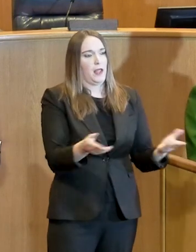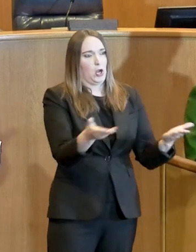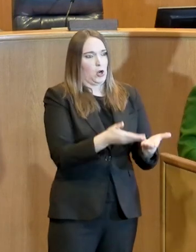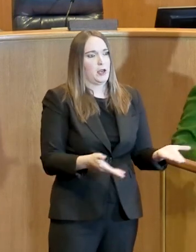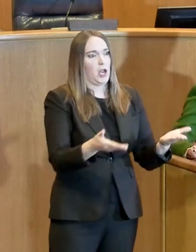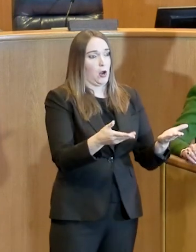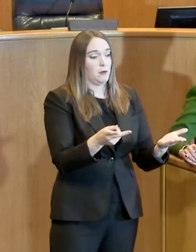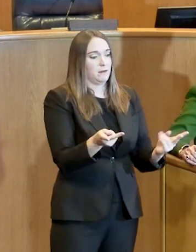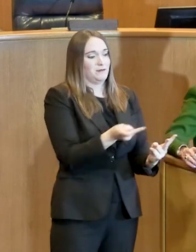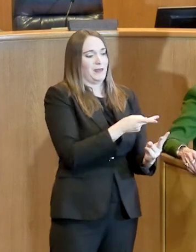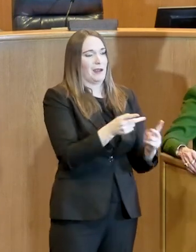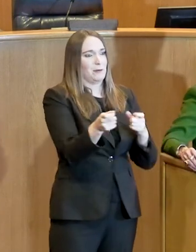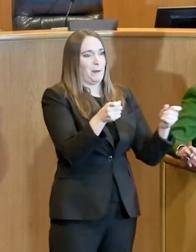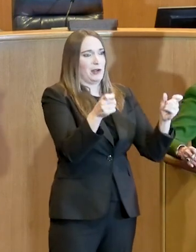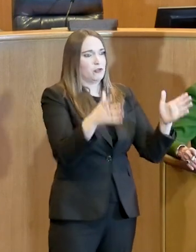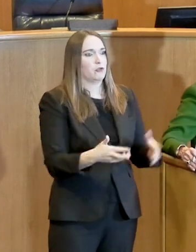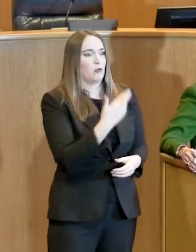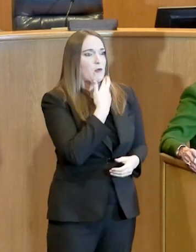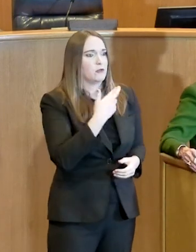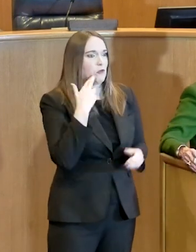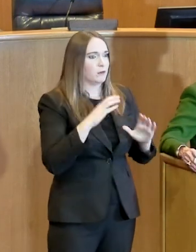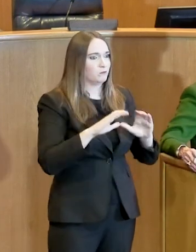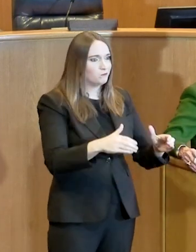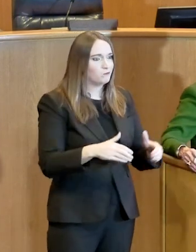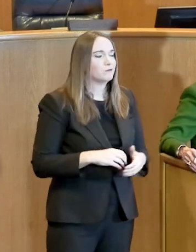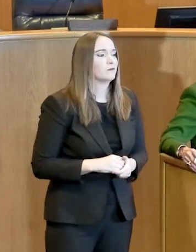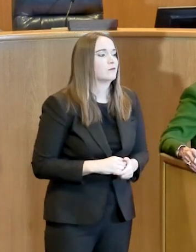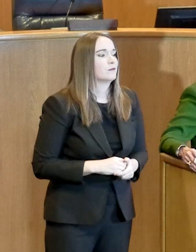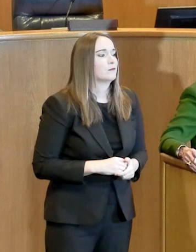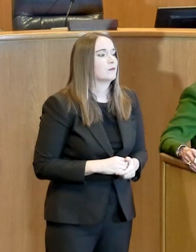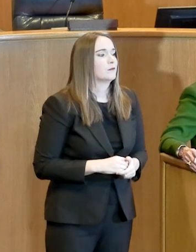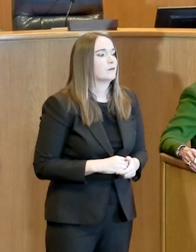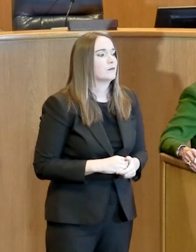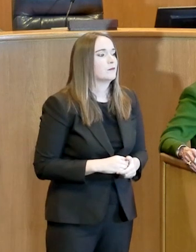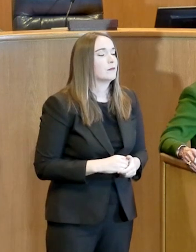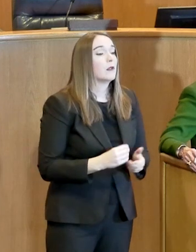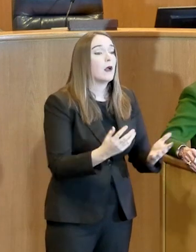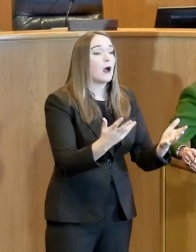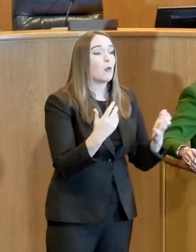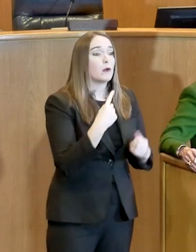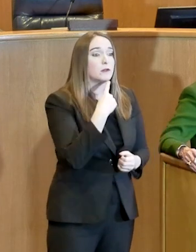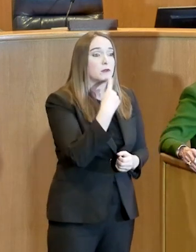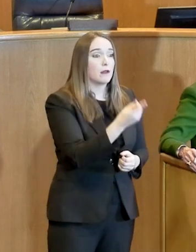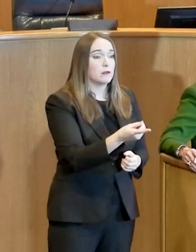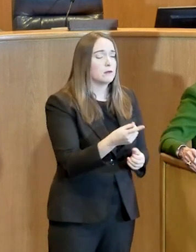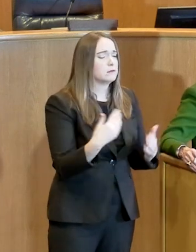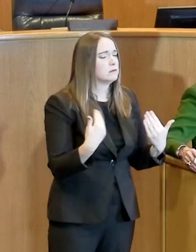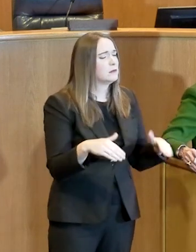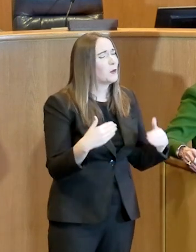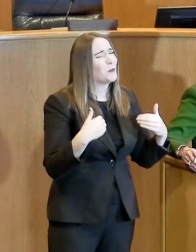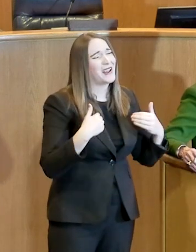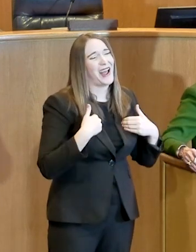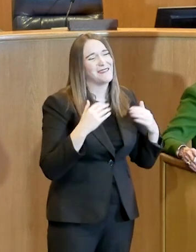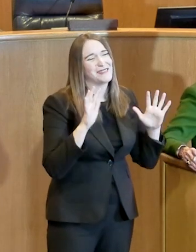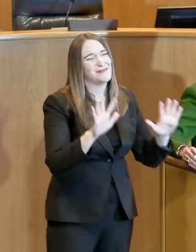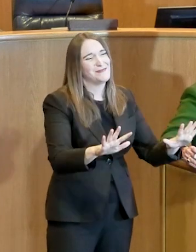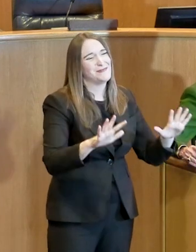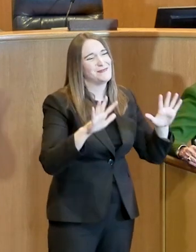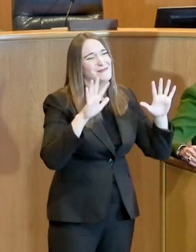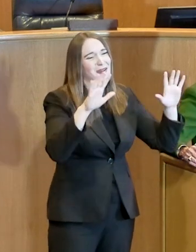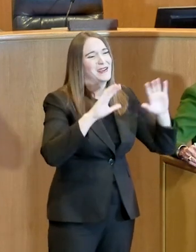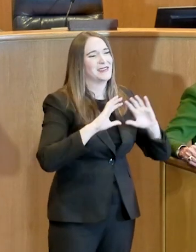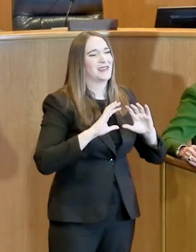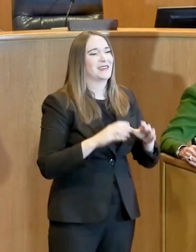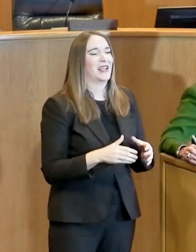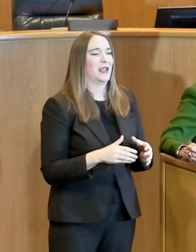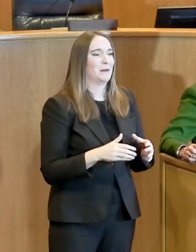closely with. I also want to take a second and tell you and thank we have an incredible team at the